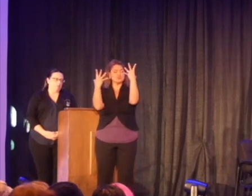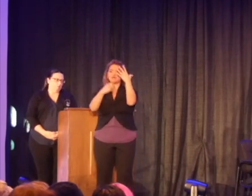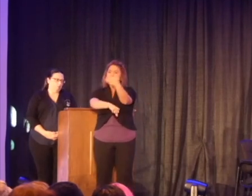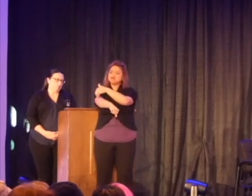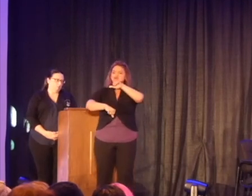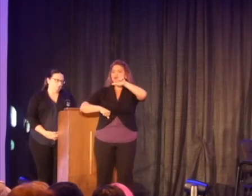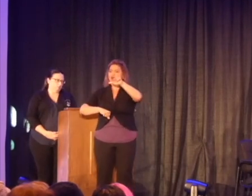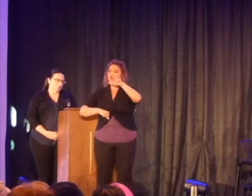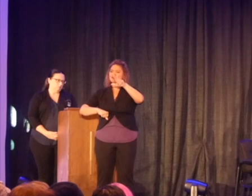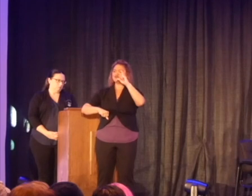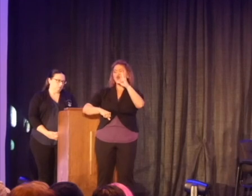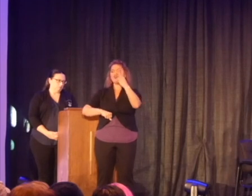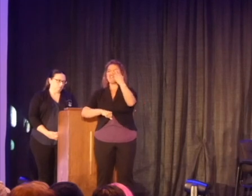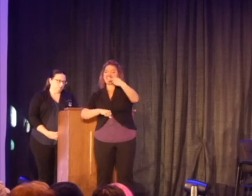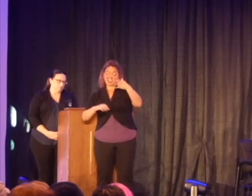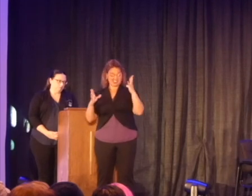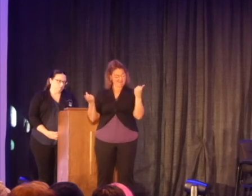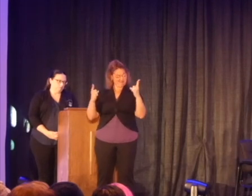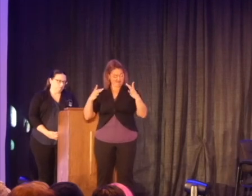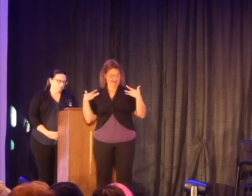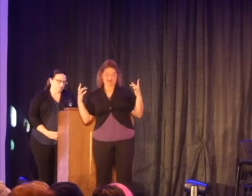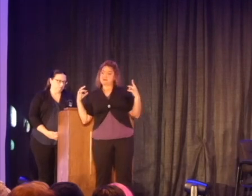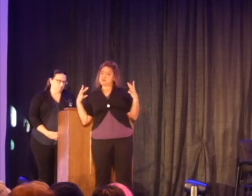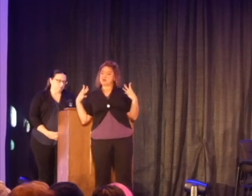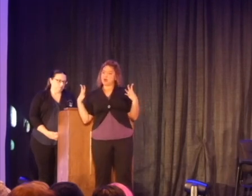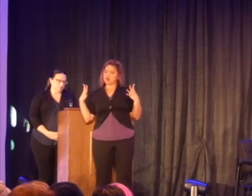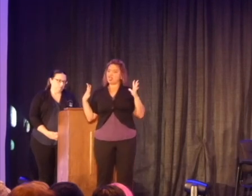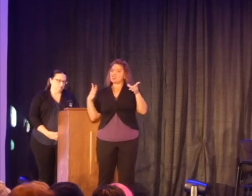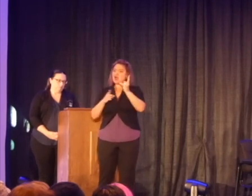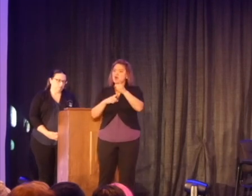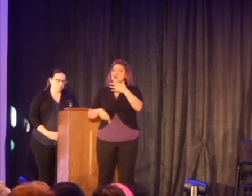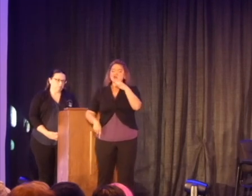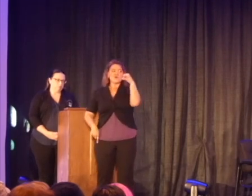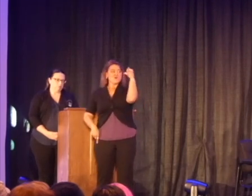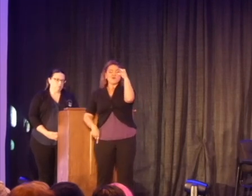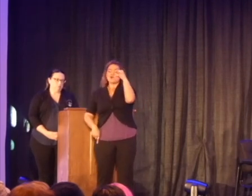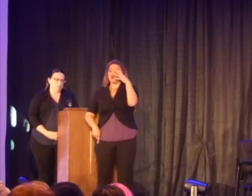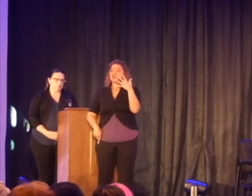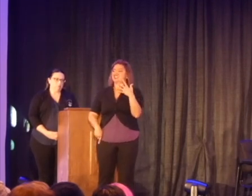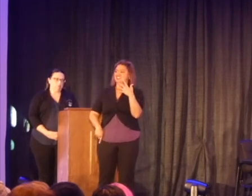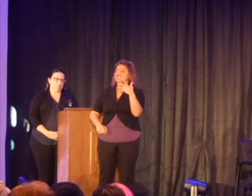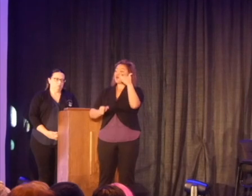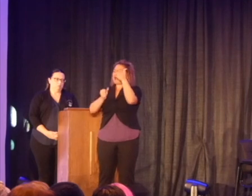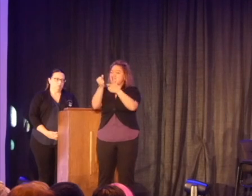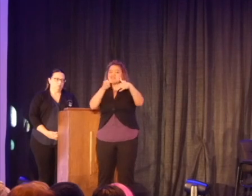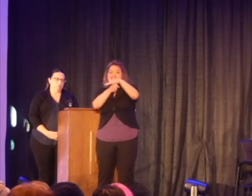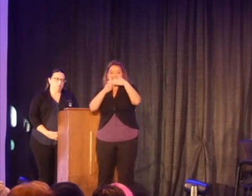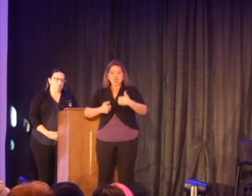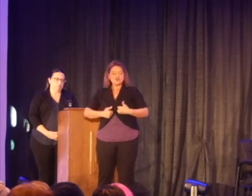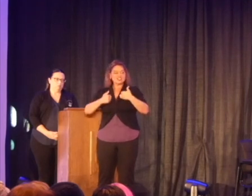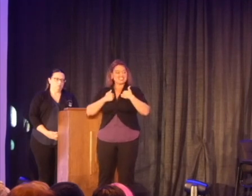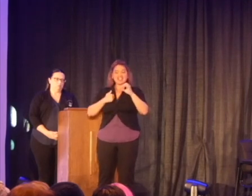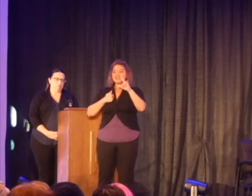powerful and hip and happening. It was just such a powerful moment. And so, every area of life